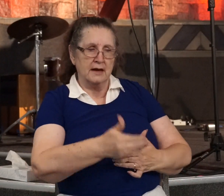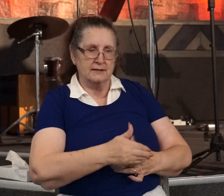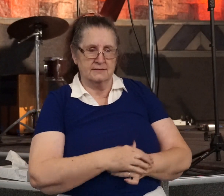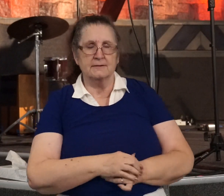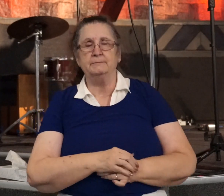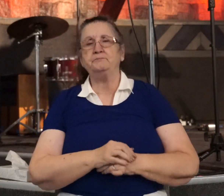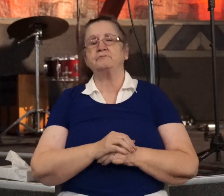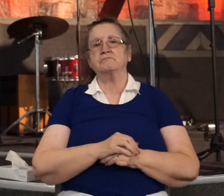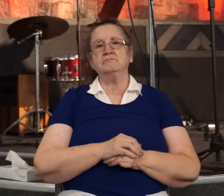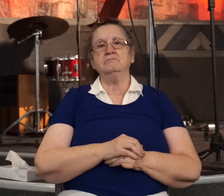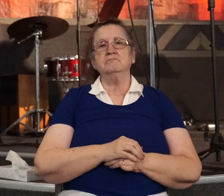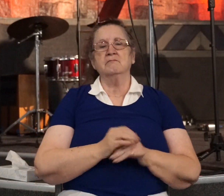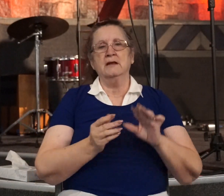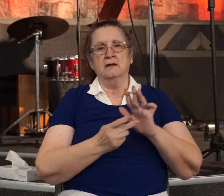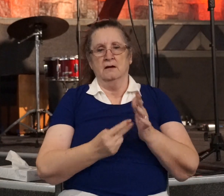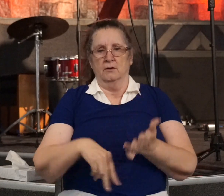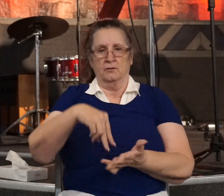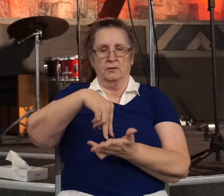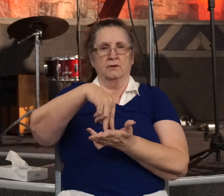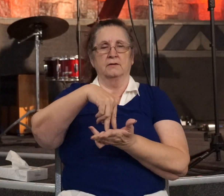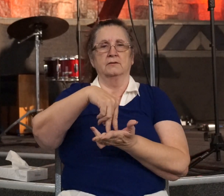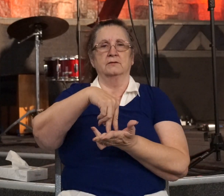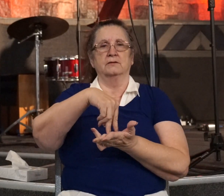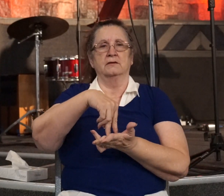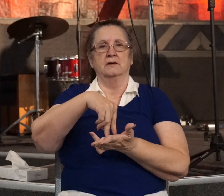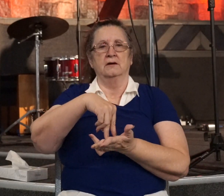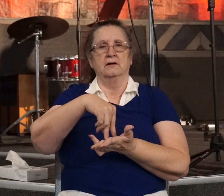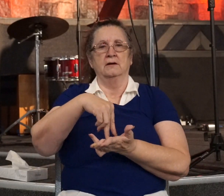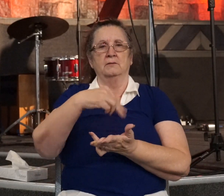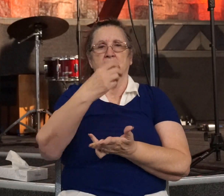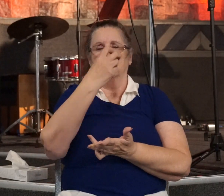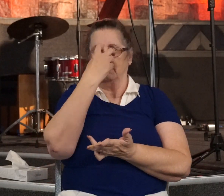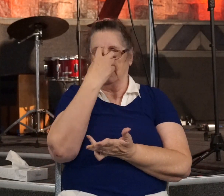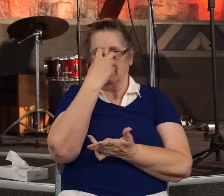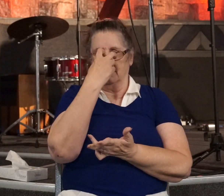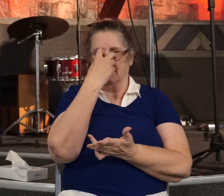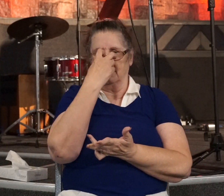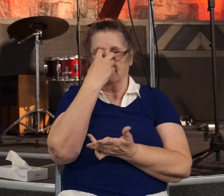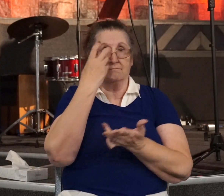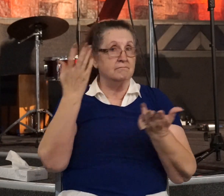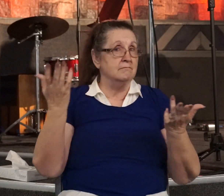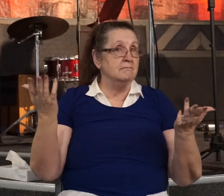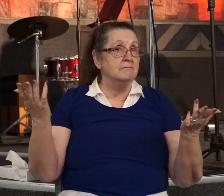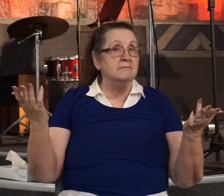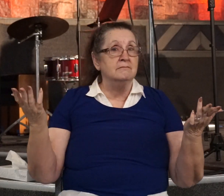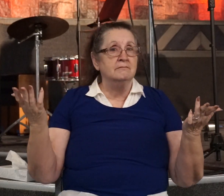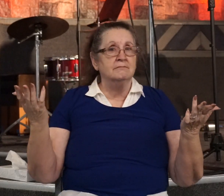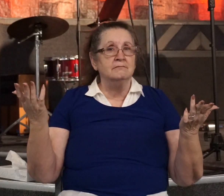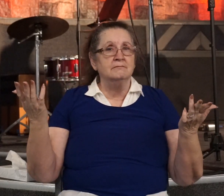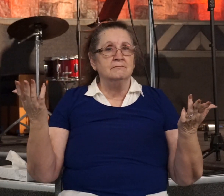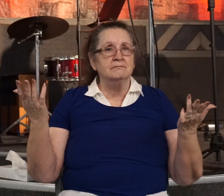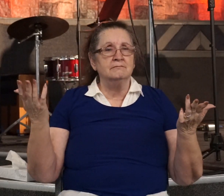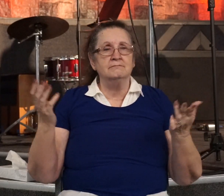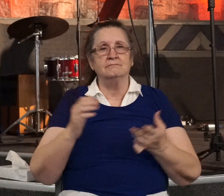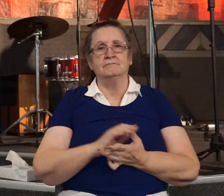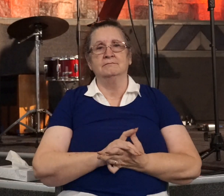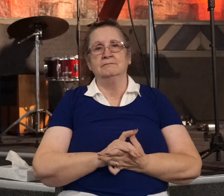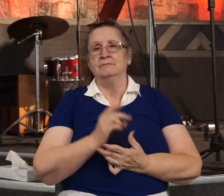And so Saul rose off the ground, and when he opened his eyes, he was blind. He couldn't see a thing.